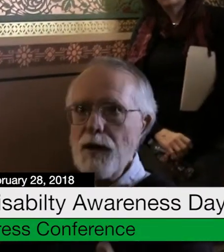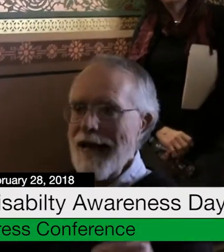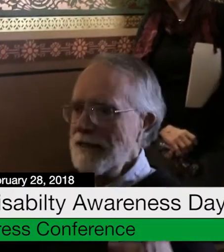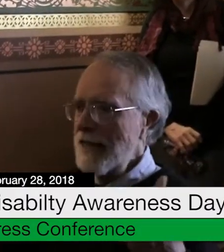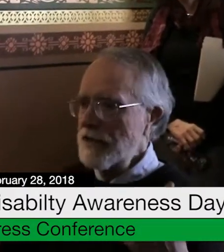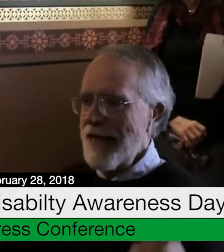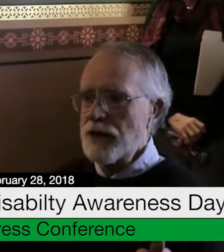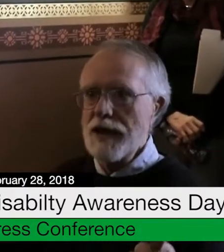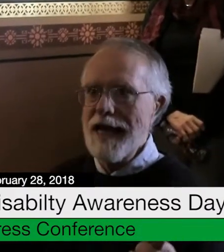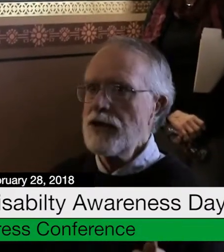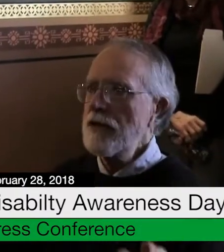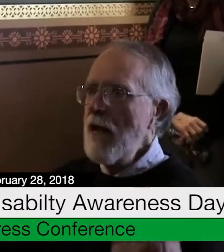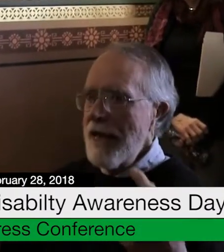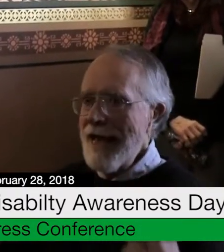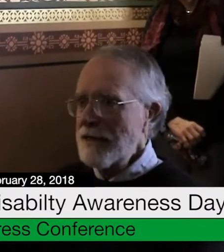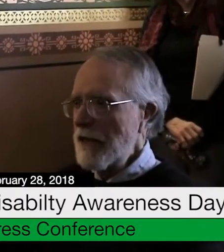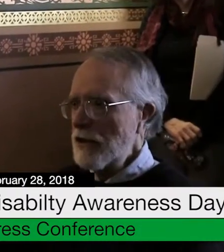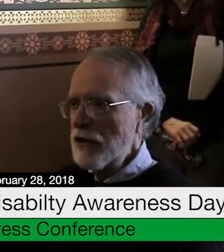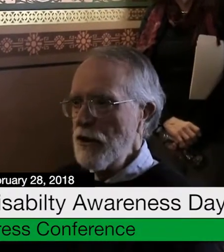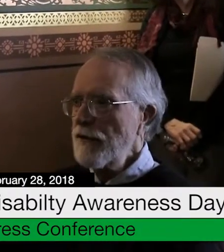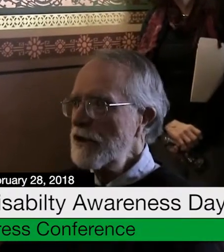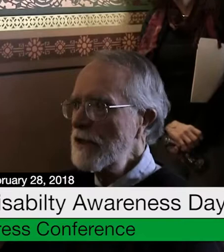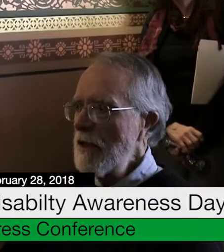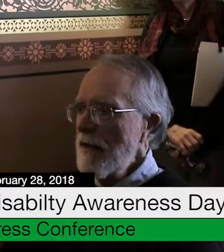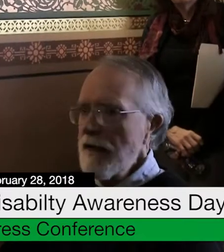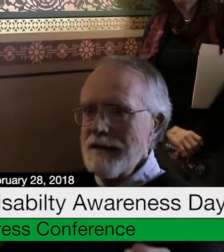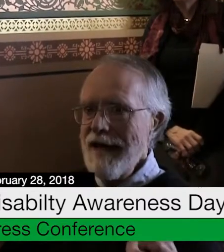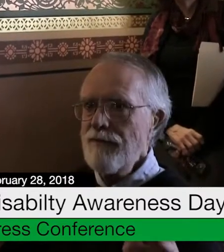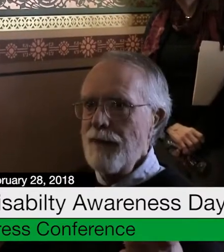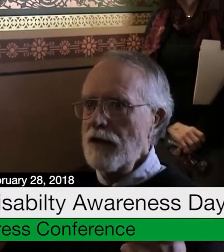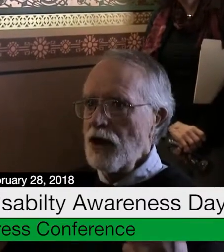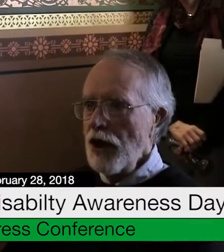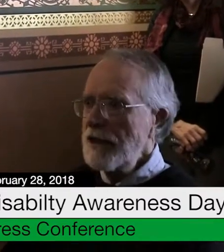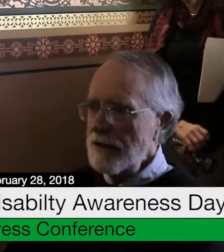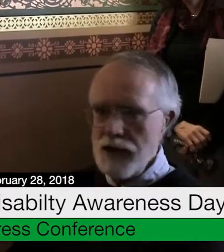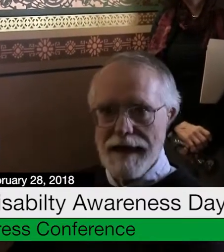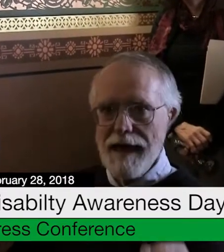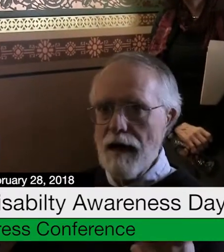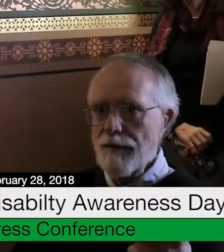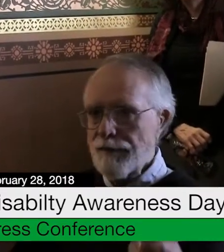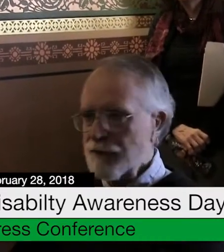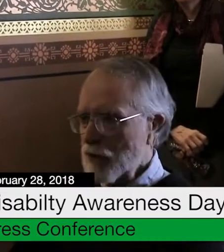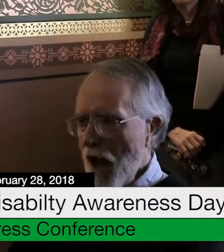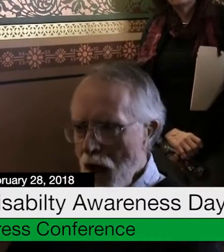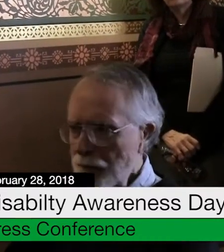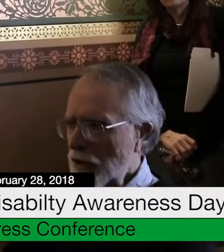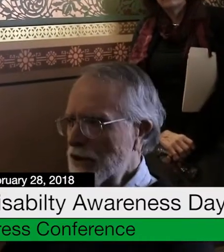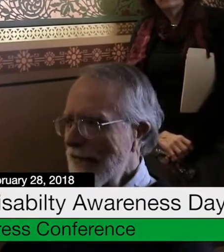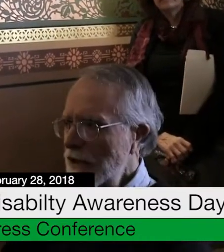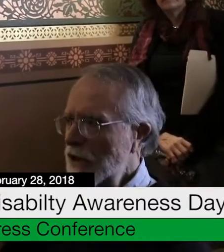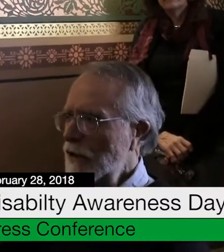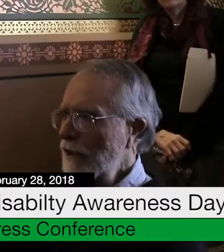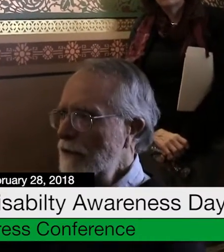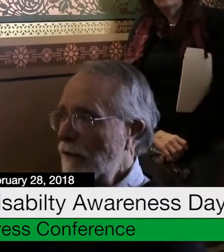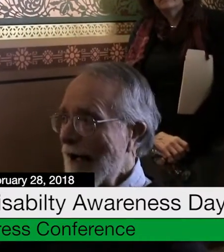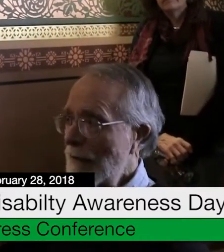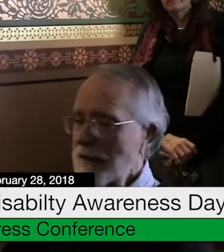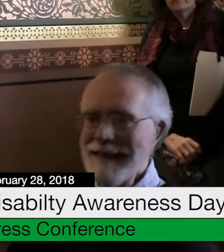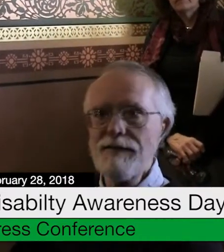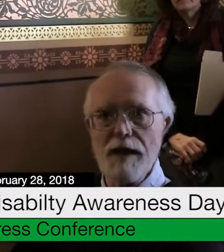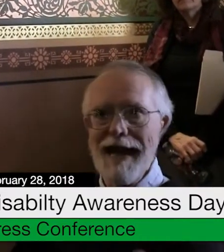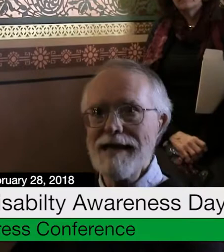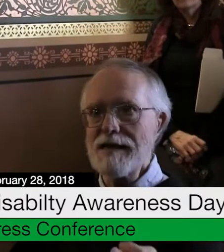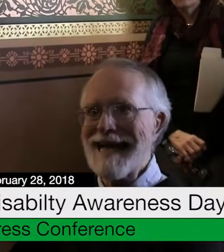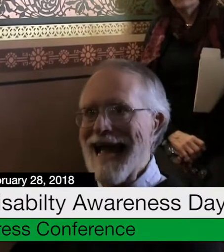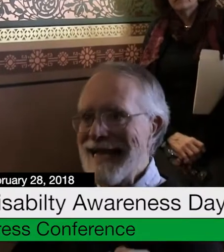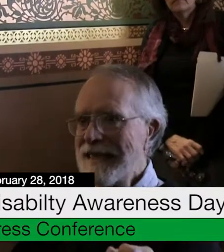helps people access education, access services. They've been looking to get a small percentage increase for, I